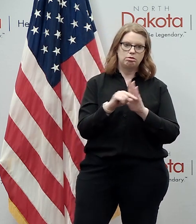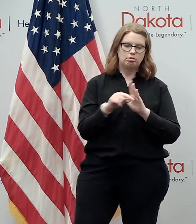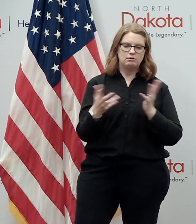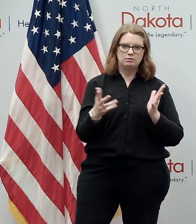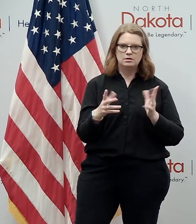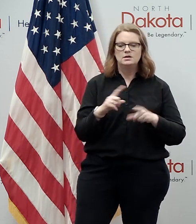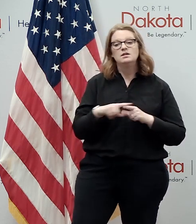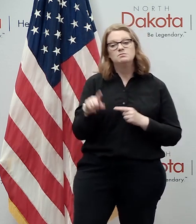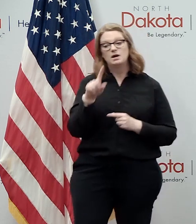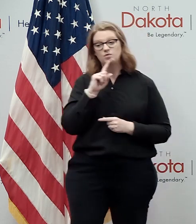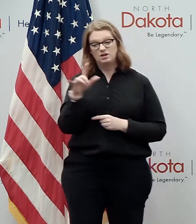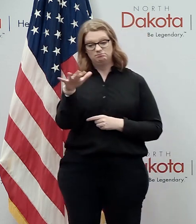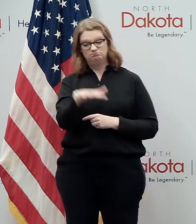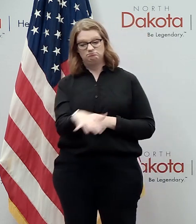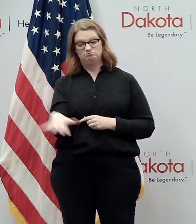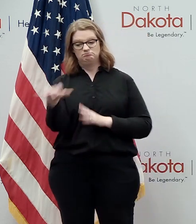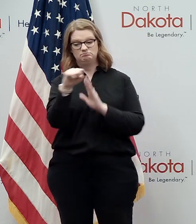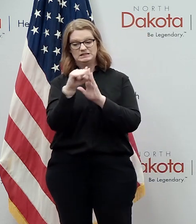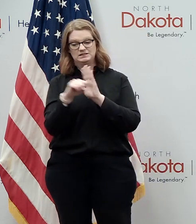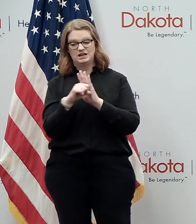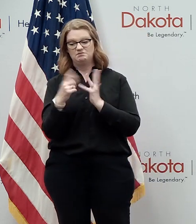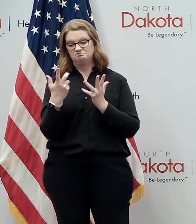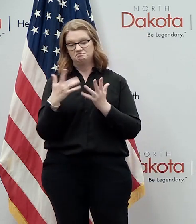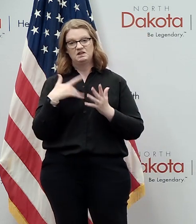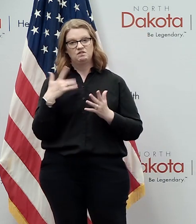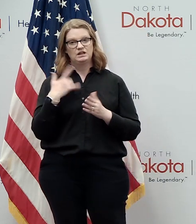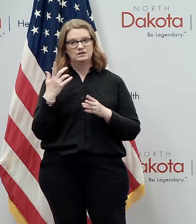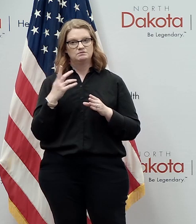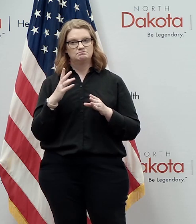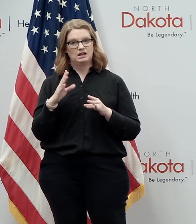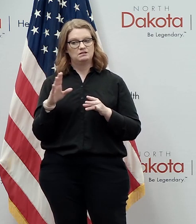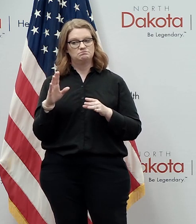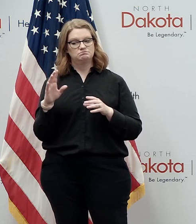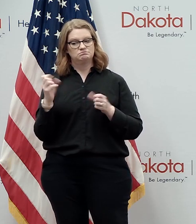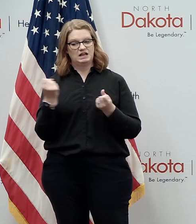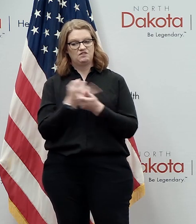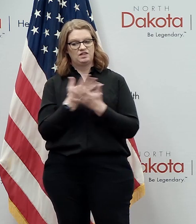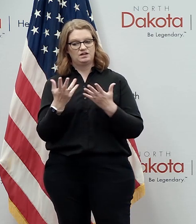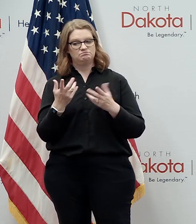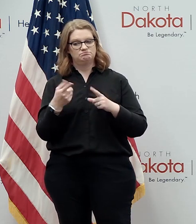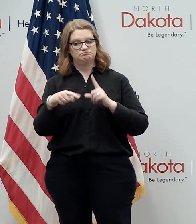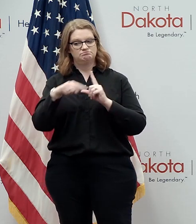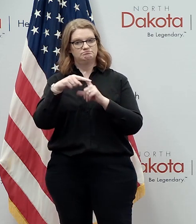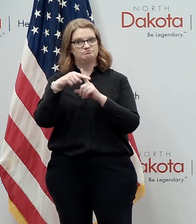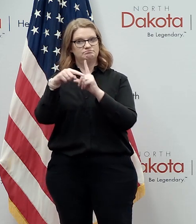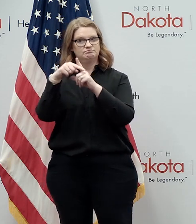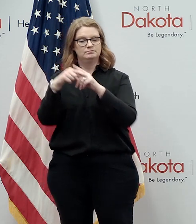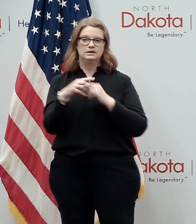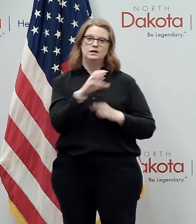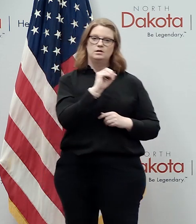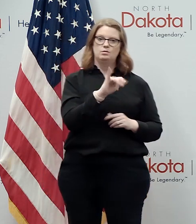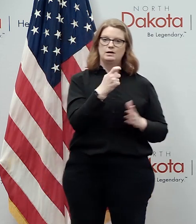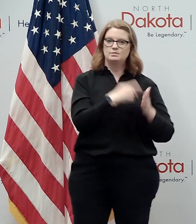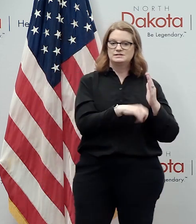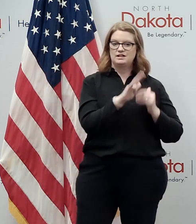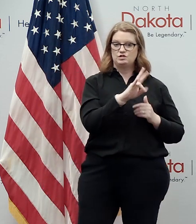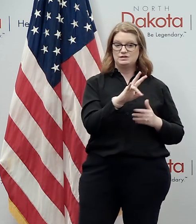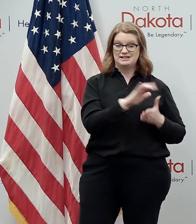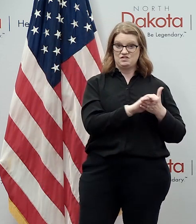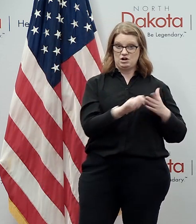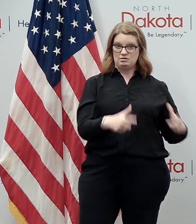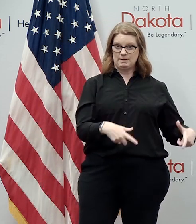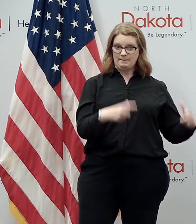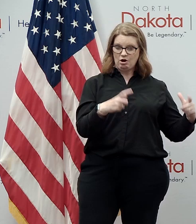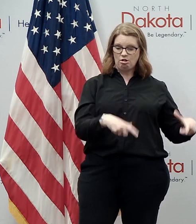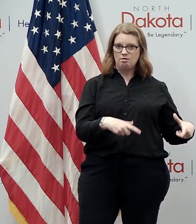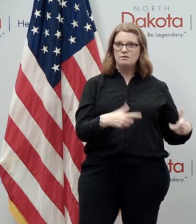people around our state people are seeing activity come back and i remain optimistic you know got and again we got oil prices at 37 bucks uh